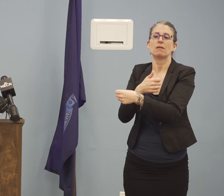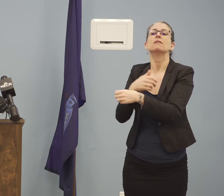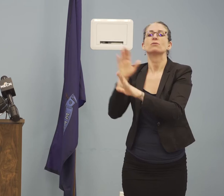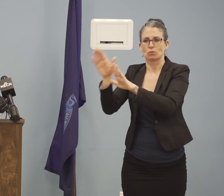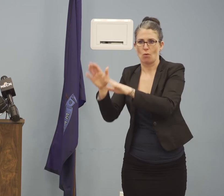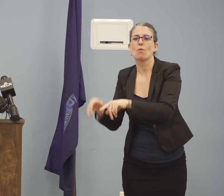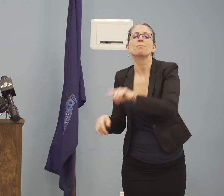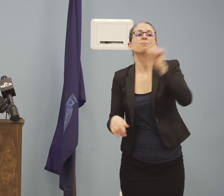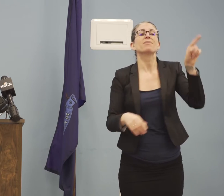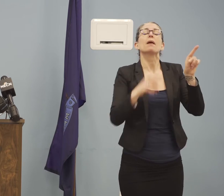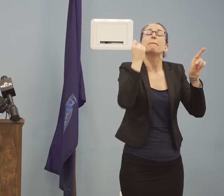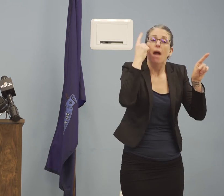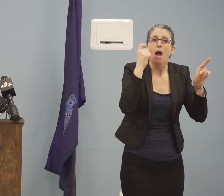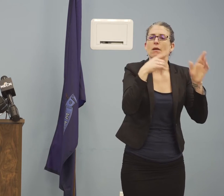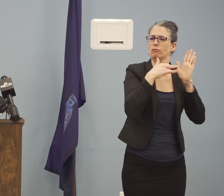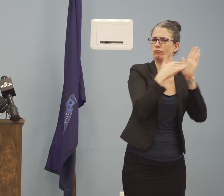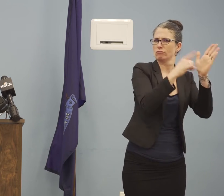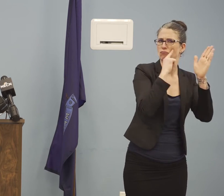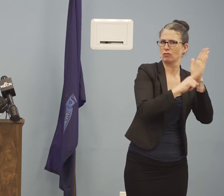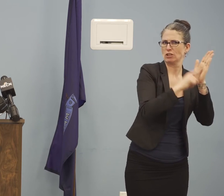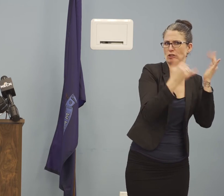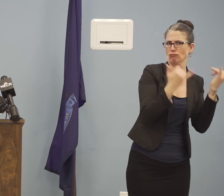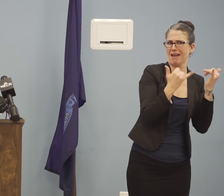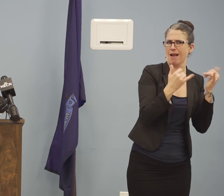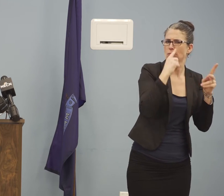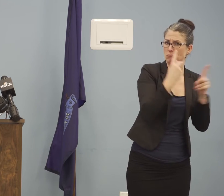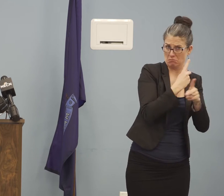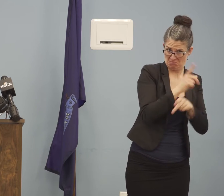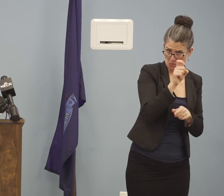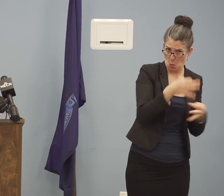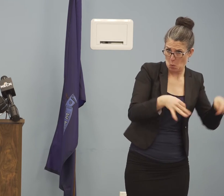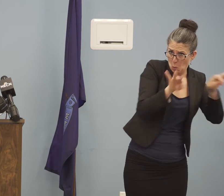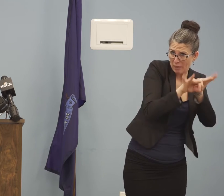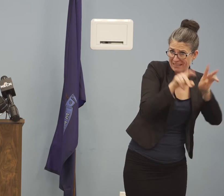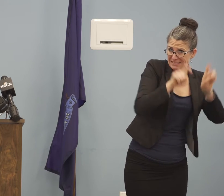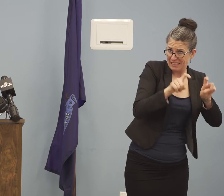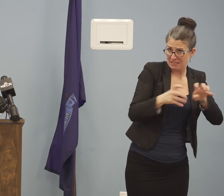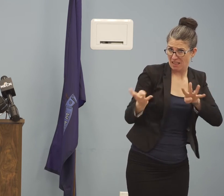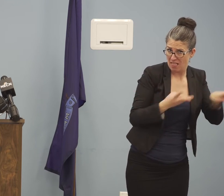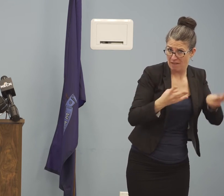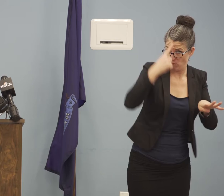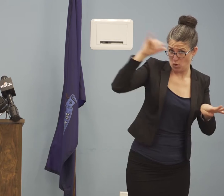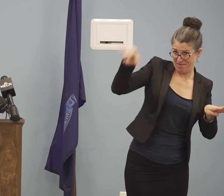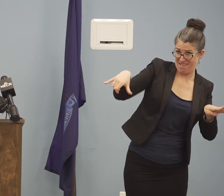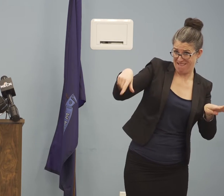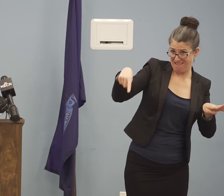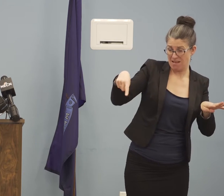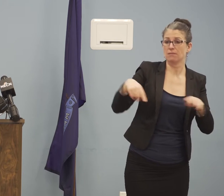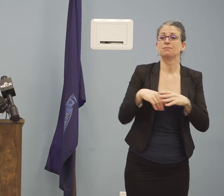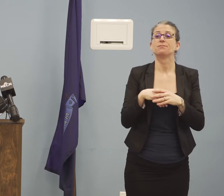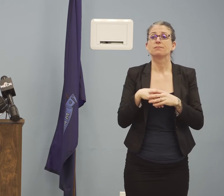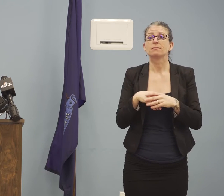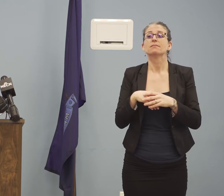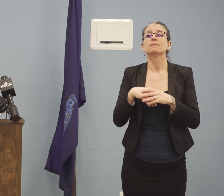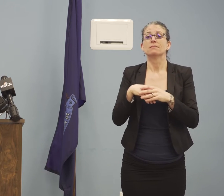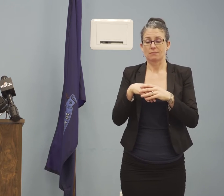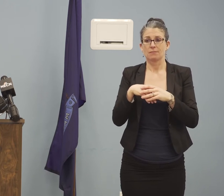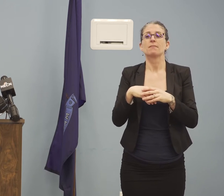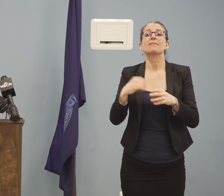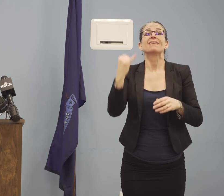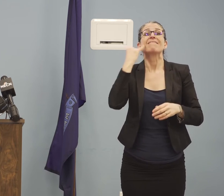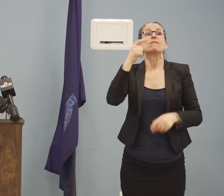because we want to make sure that every single person who needs a test can get a test and ensure that when we get